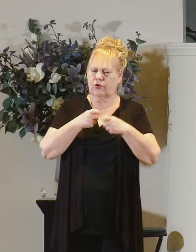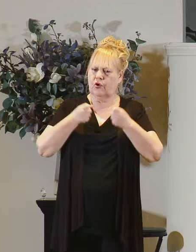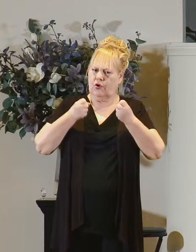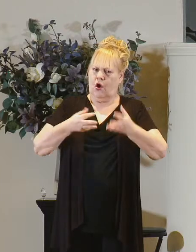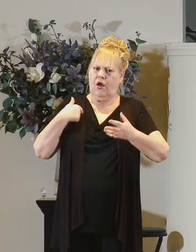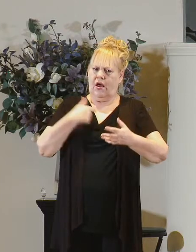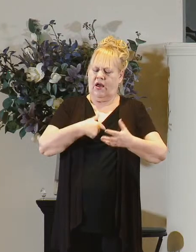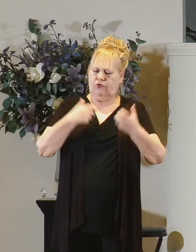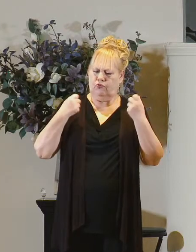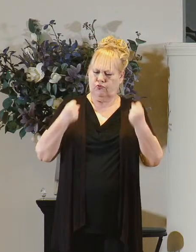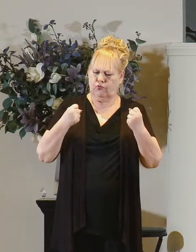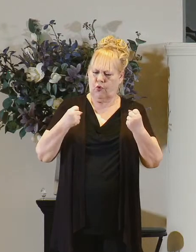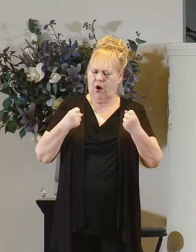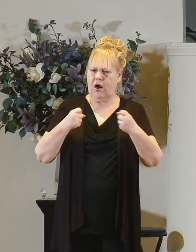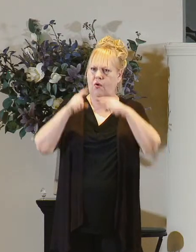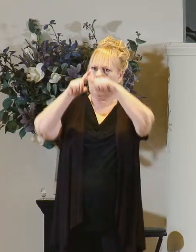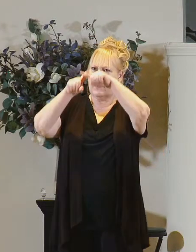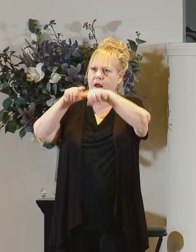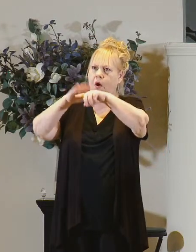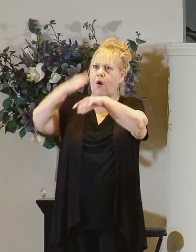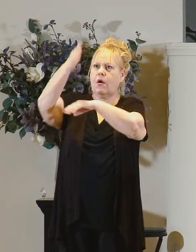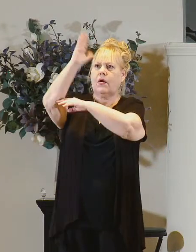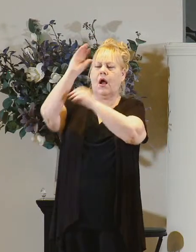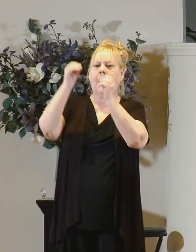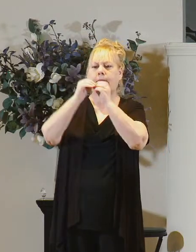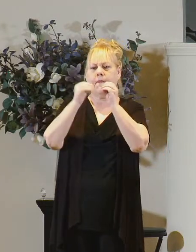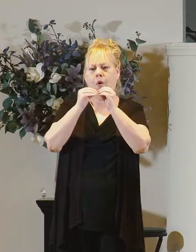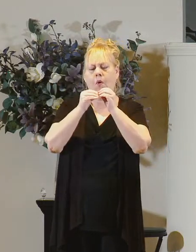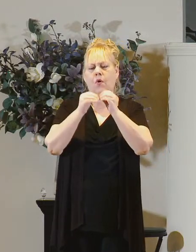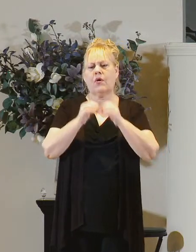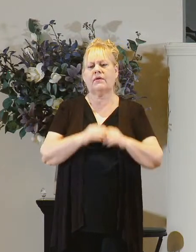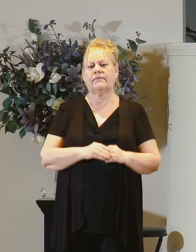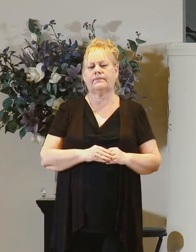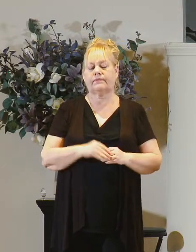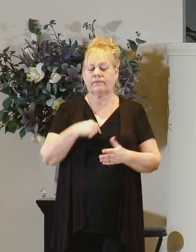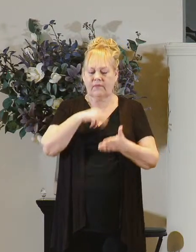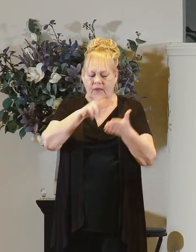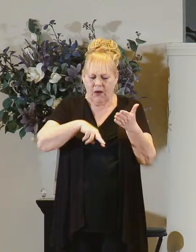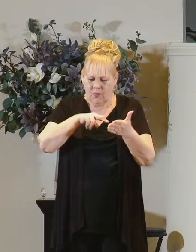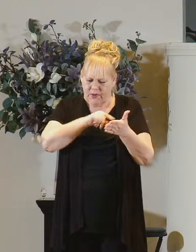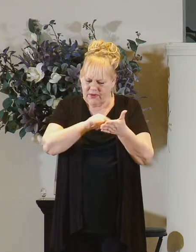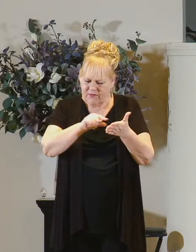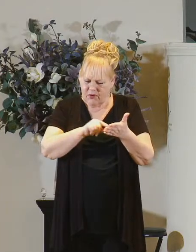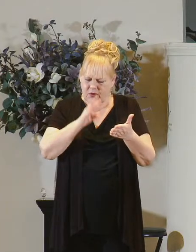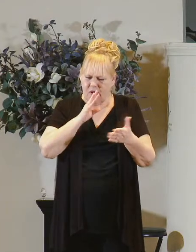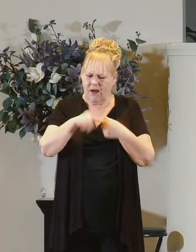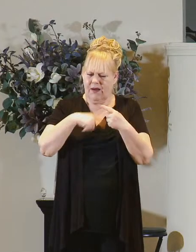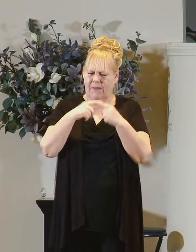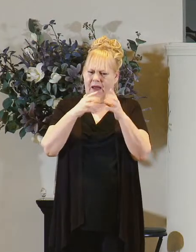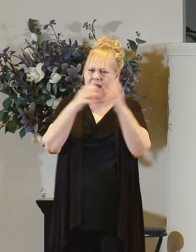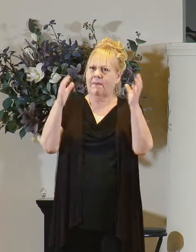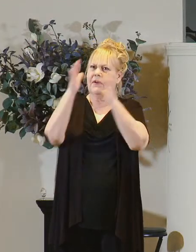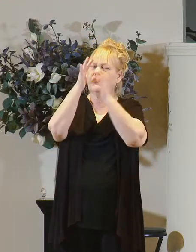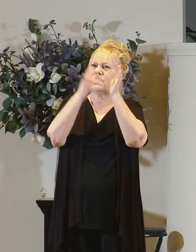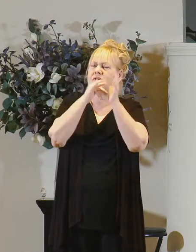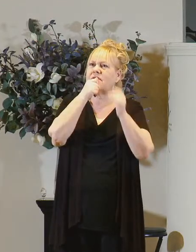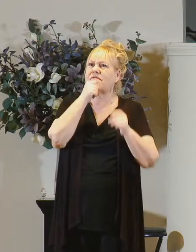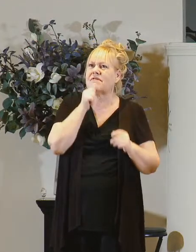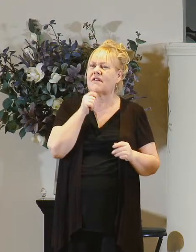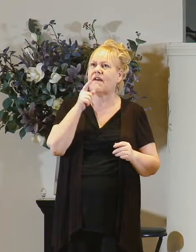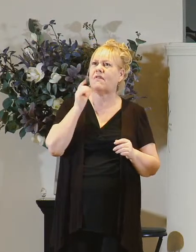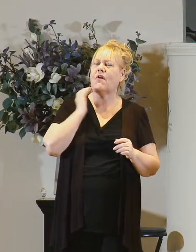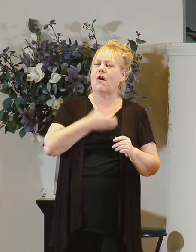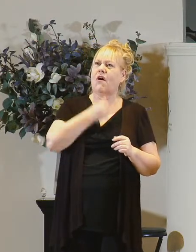and makes us more reliant upon god and i read those verses that talk about how much jesus suffered and that